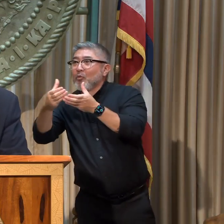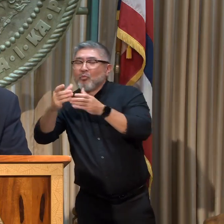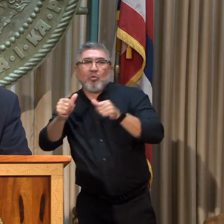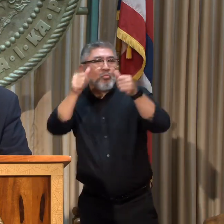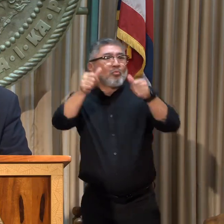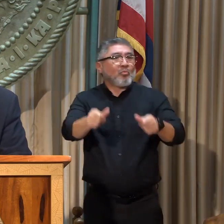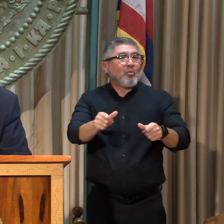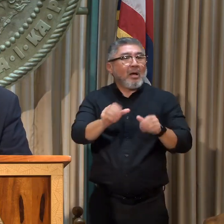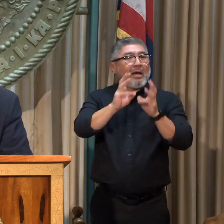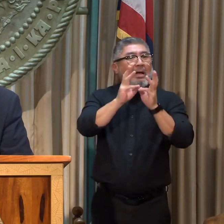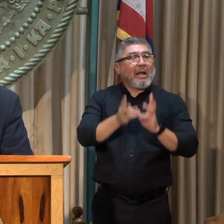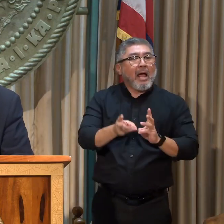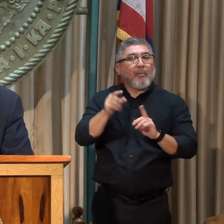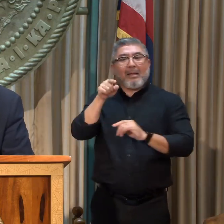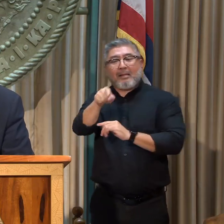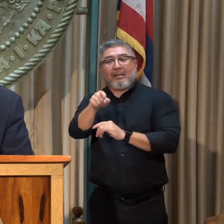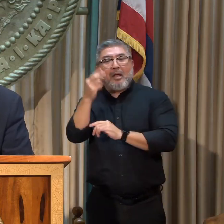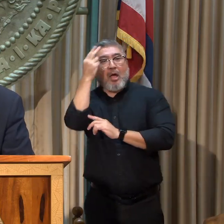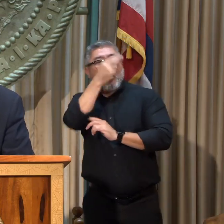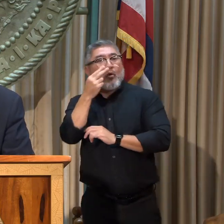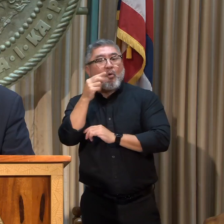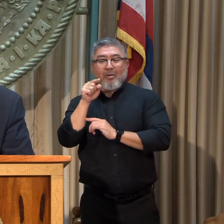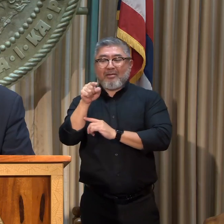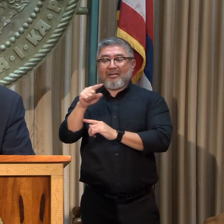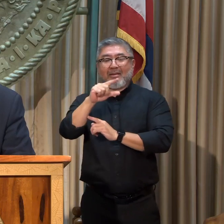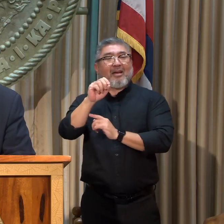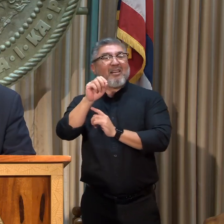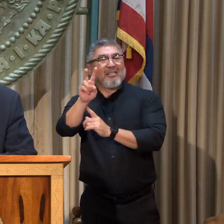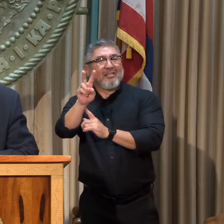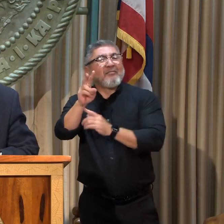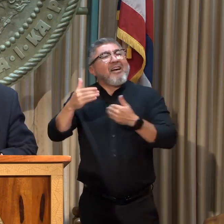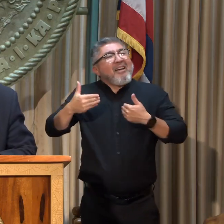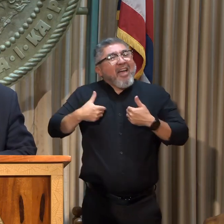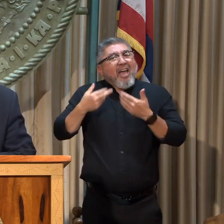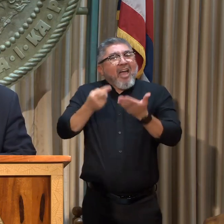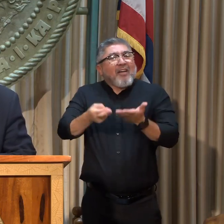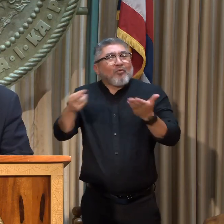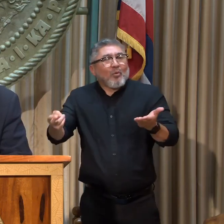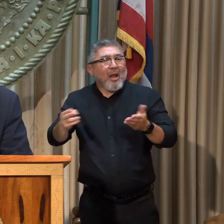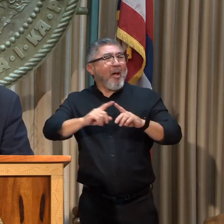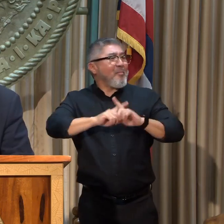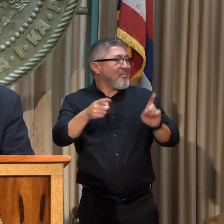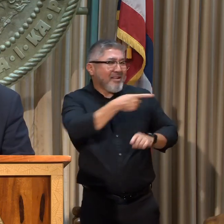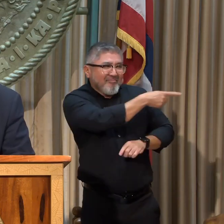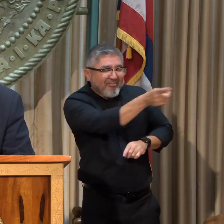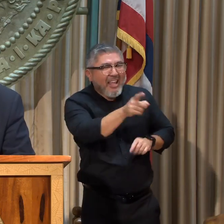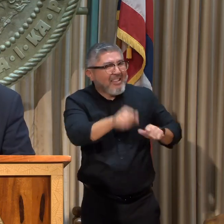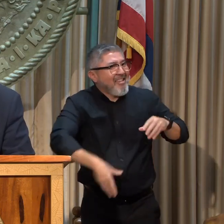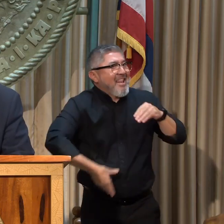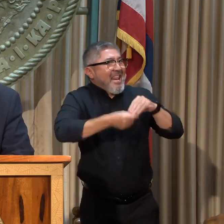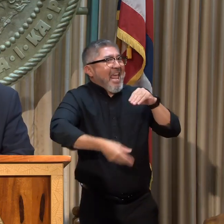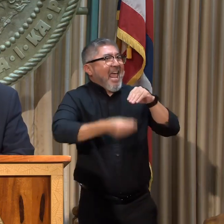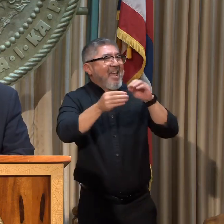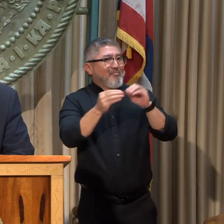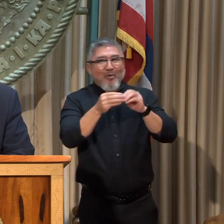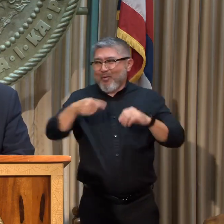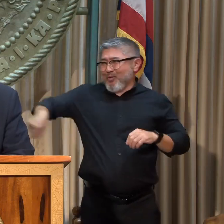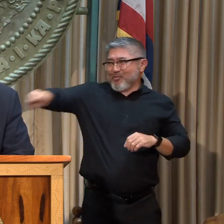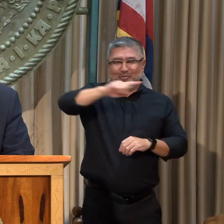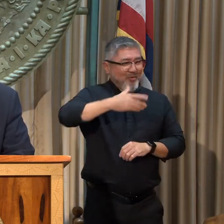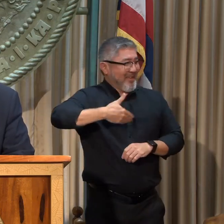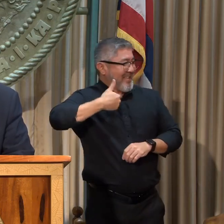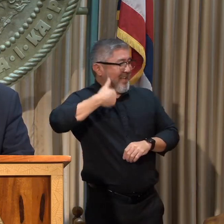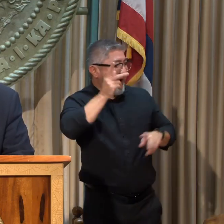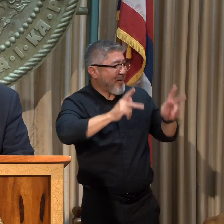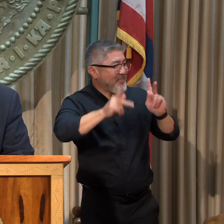.gov. It has resources, but those resources can be improved and augmented by the superstars that we have, which is you. So we're